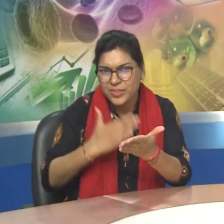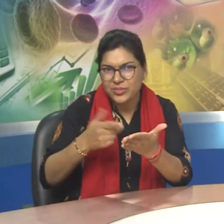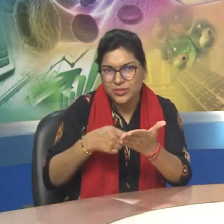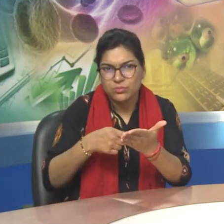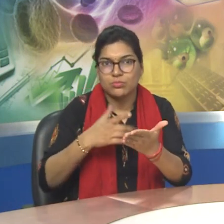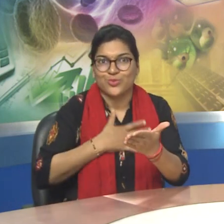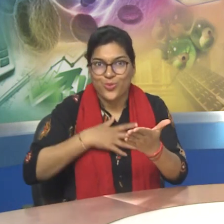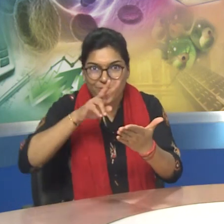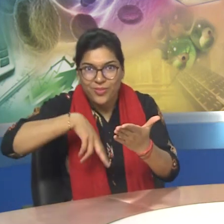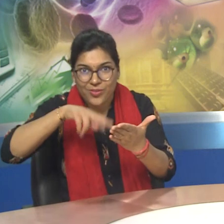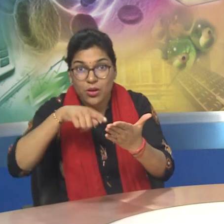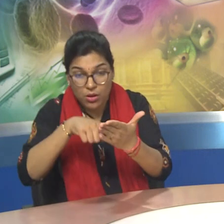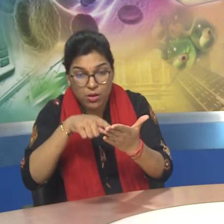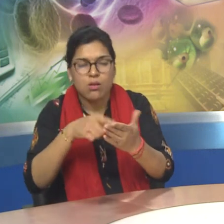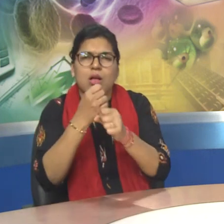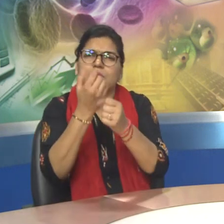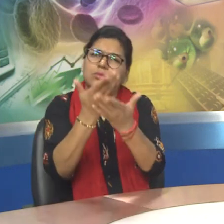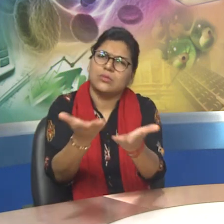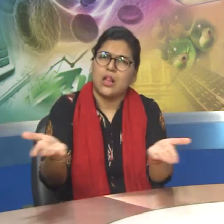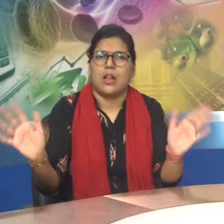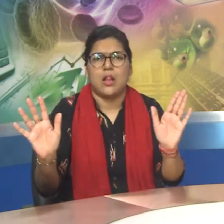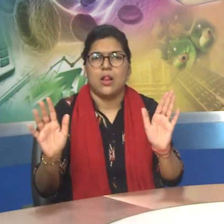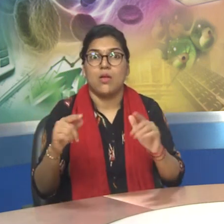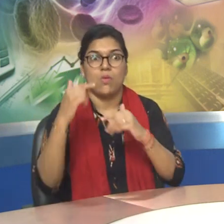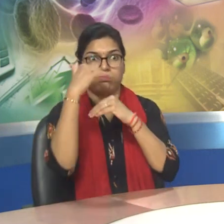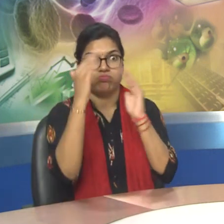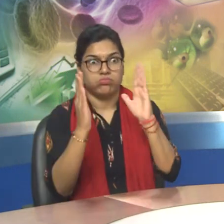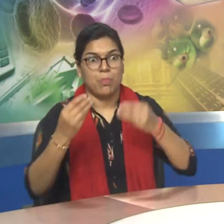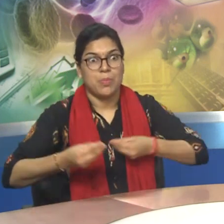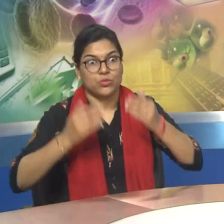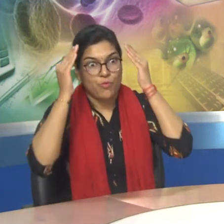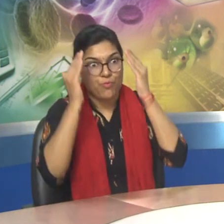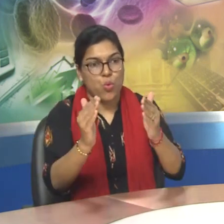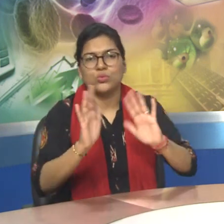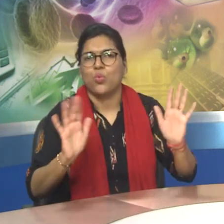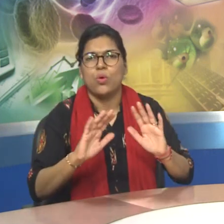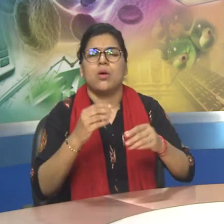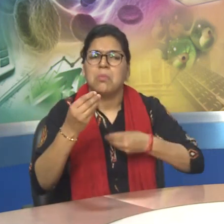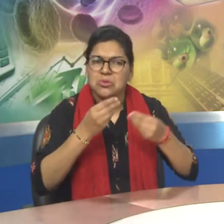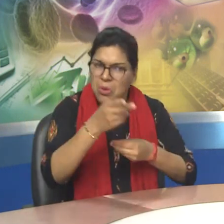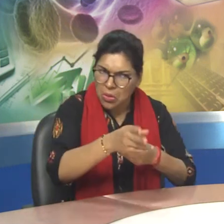general public who do not have specialized knowledge of a particular subject.